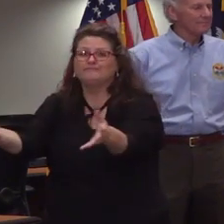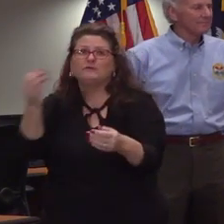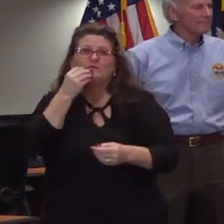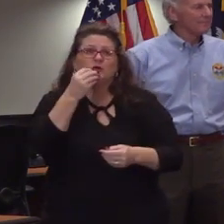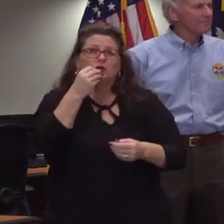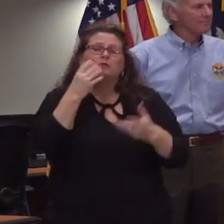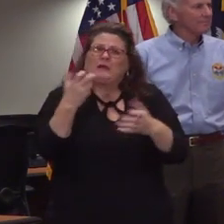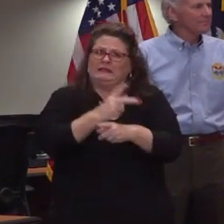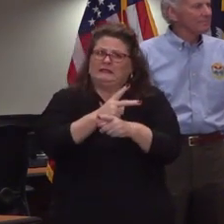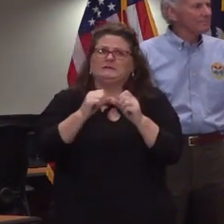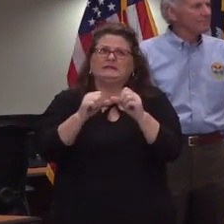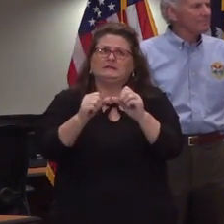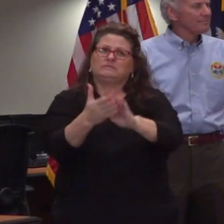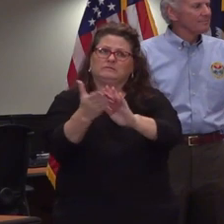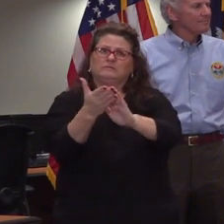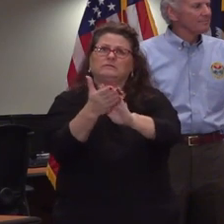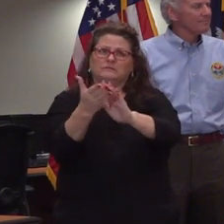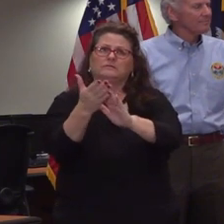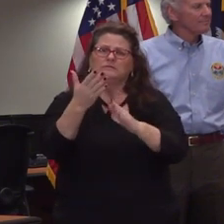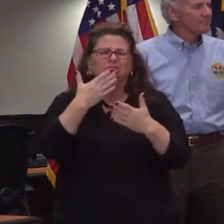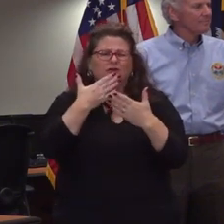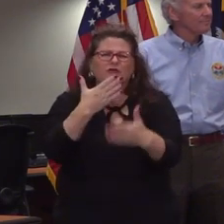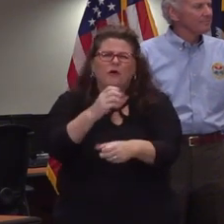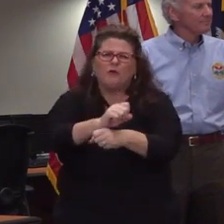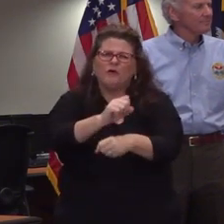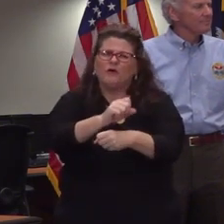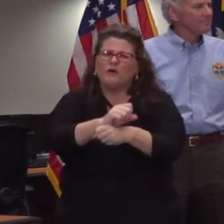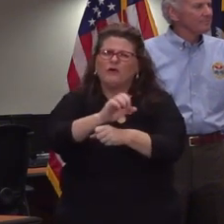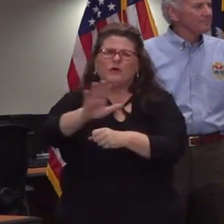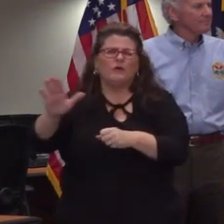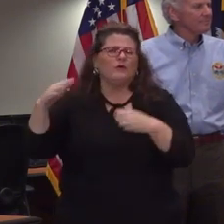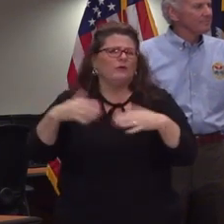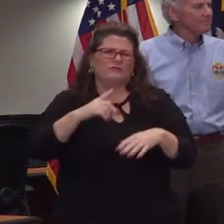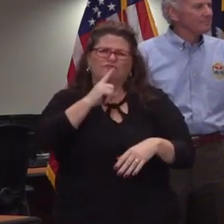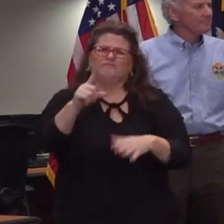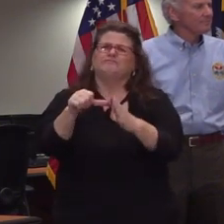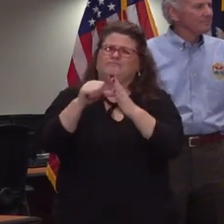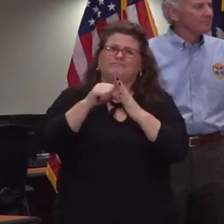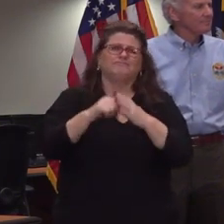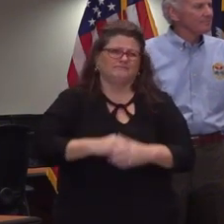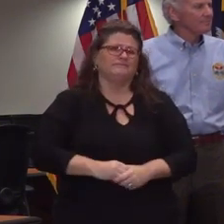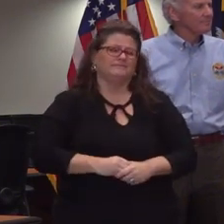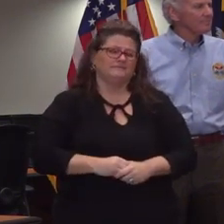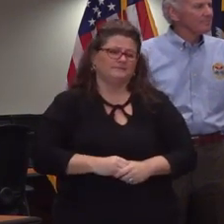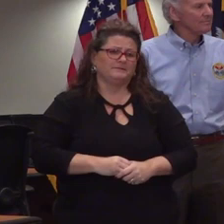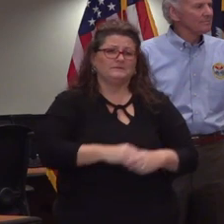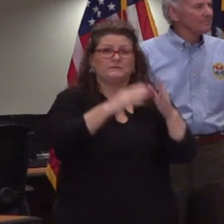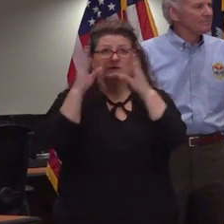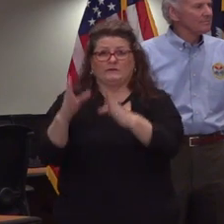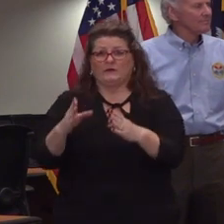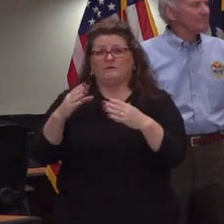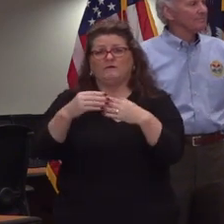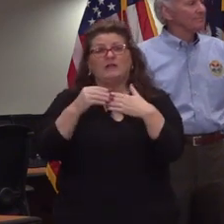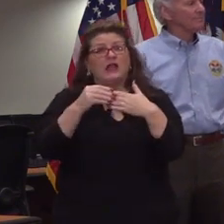continue and it will with all the good work that we have going on in our school buildings the flexibility